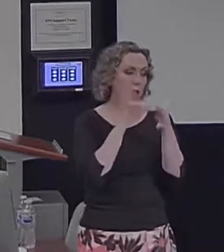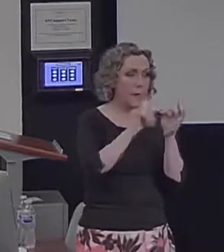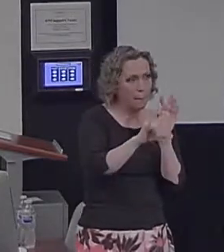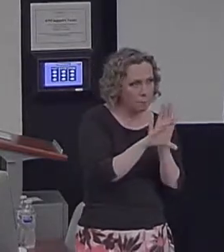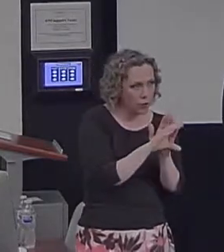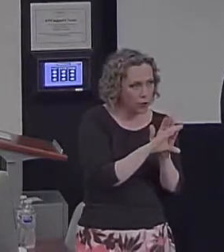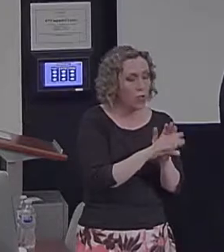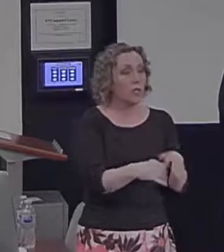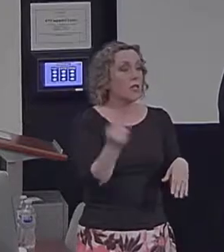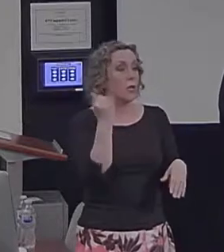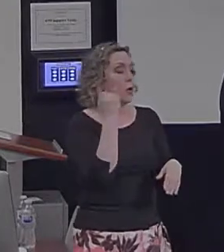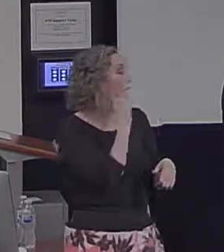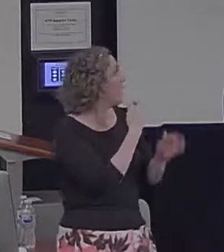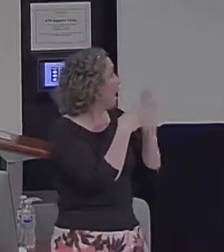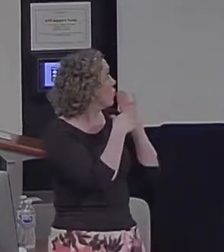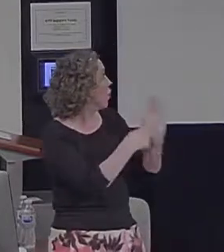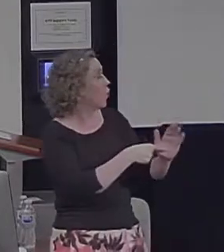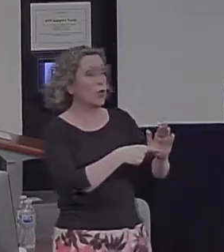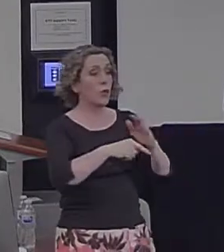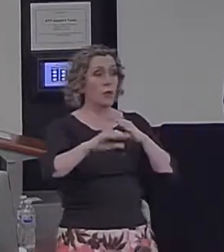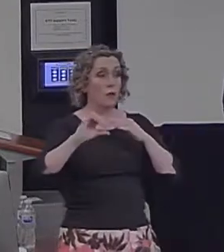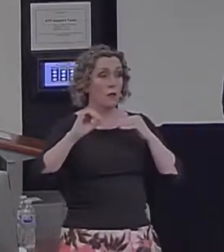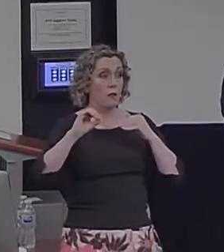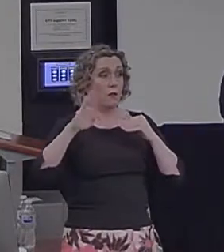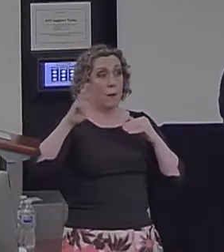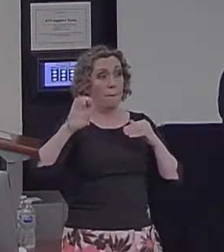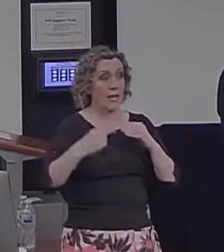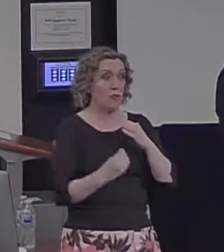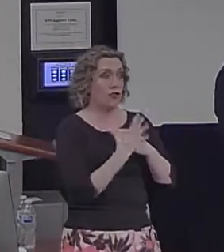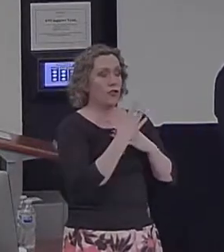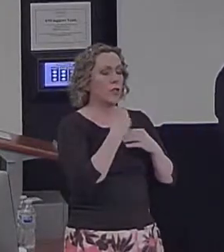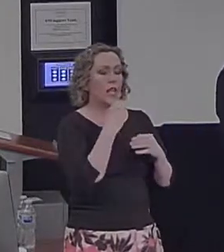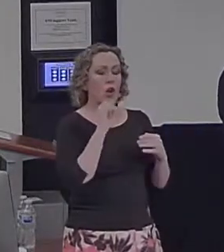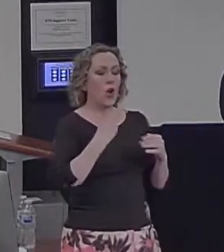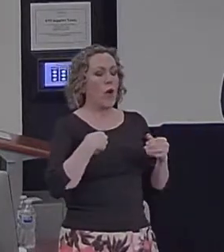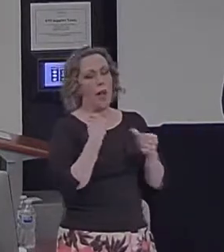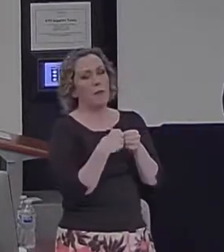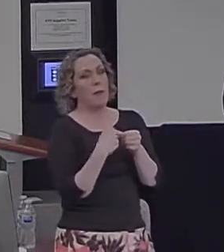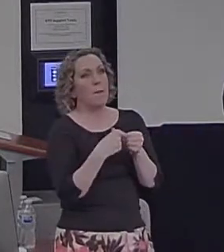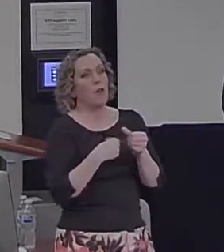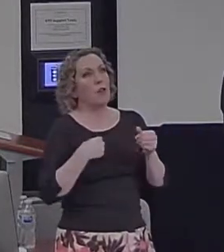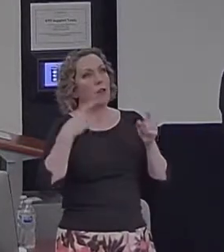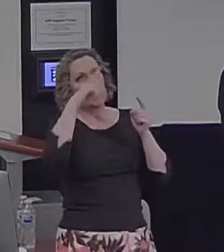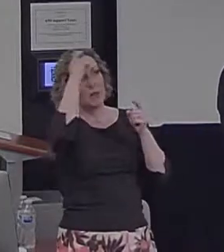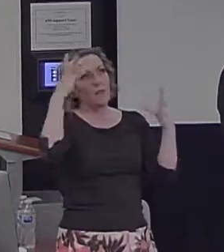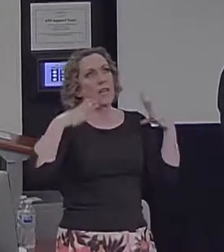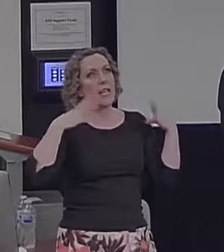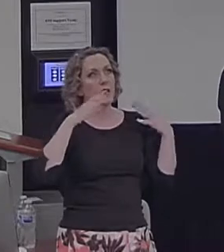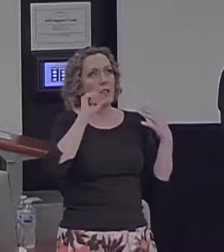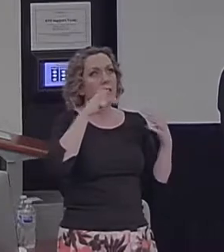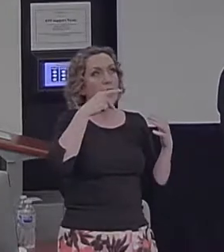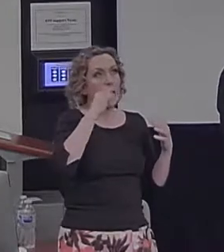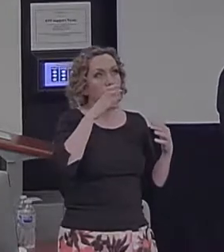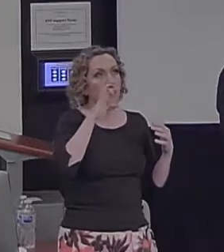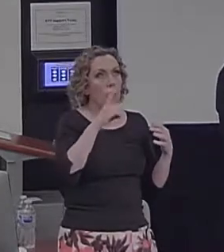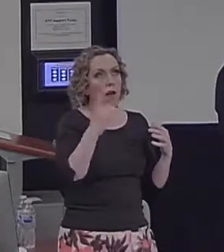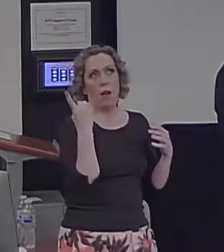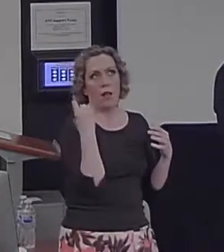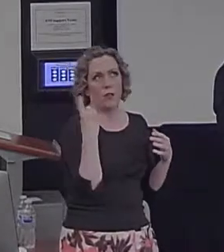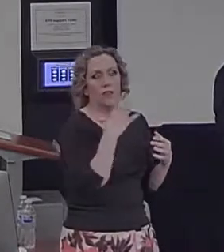if I show you this picture of a beach scene, you might say, oh, I remember I took my summer vacation on Cape Cod last year and start talking about